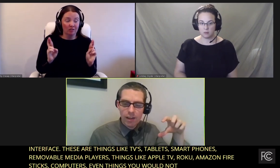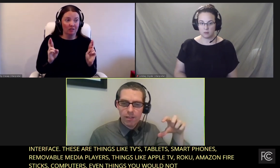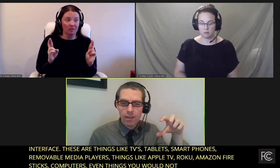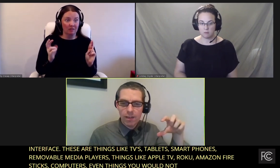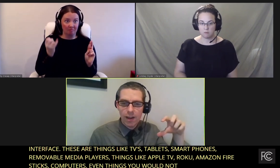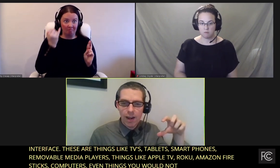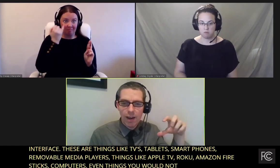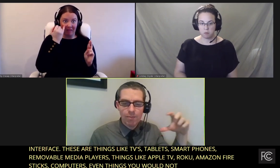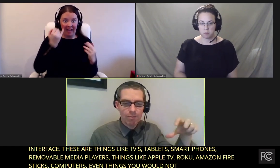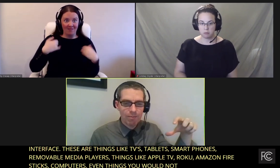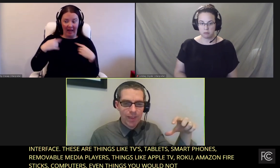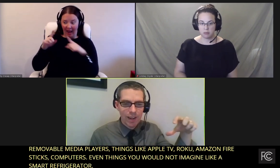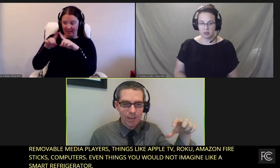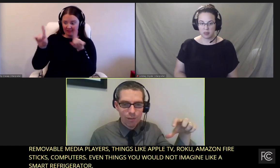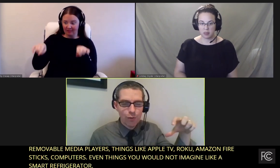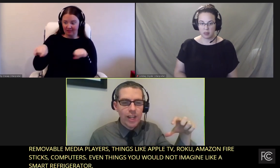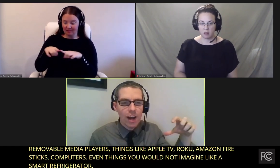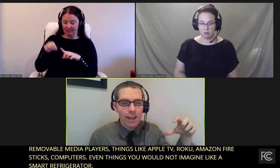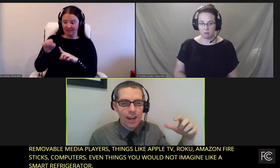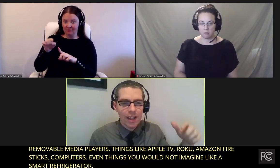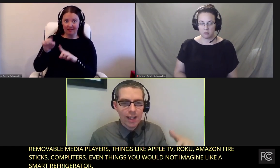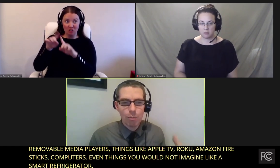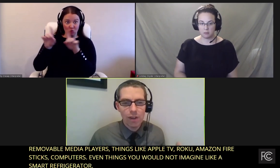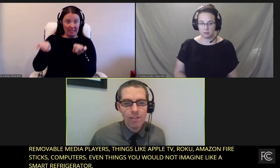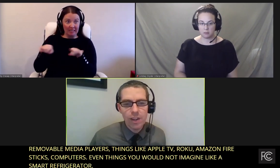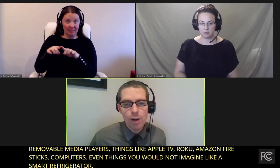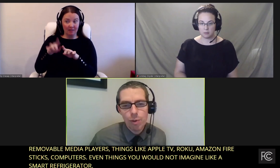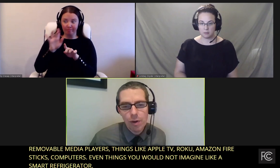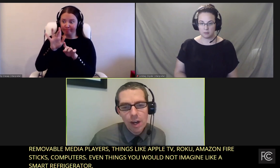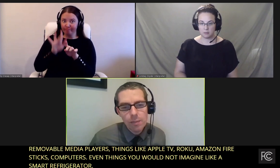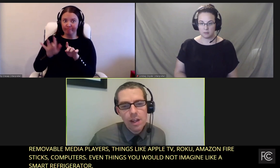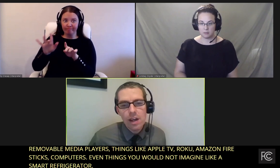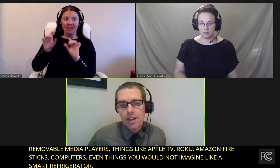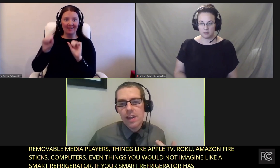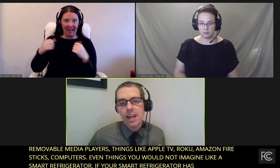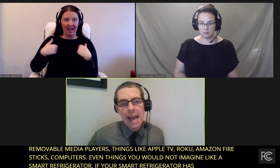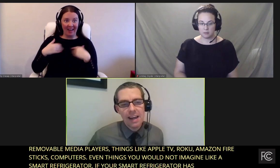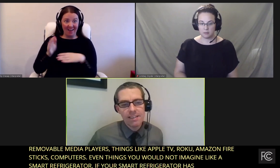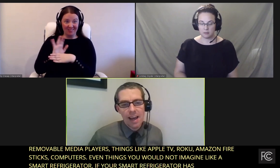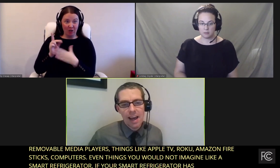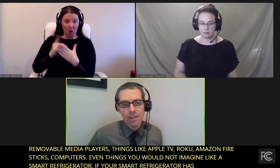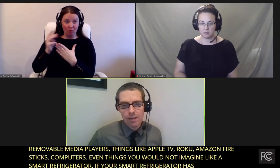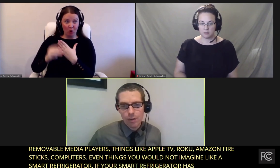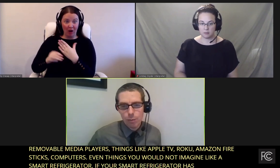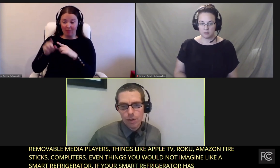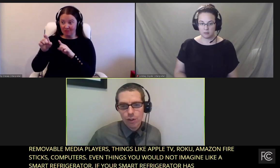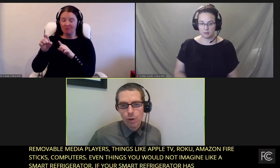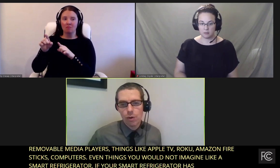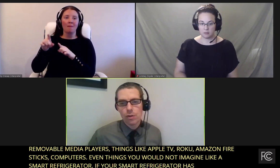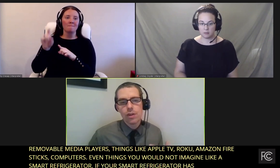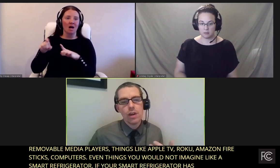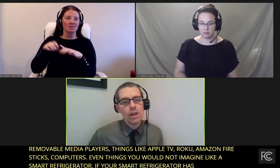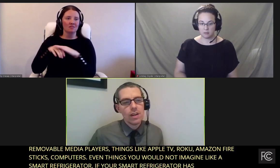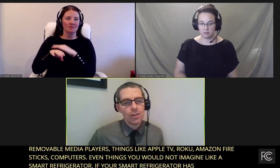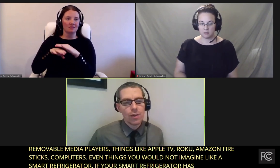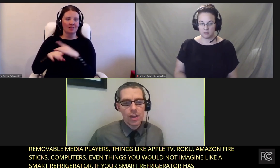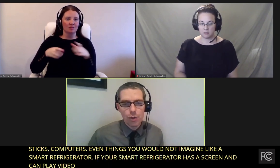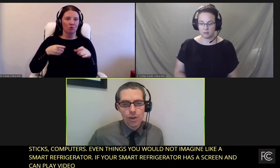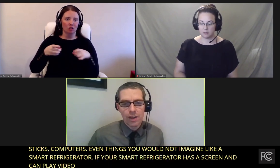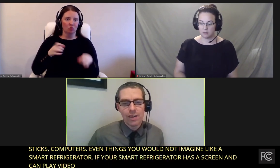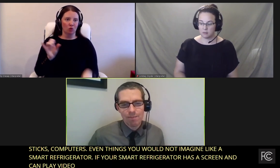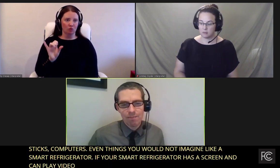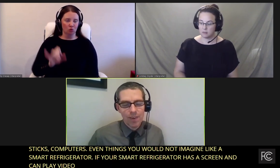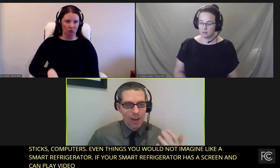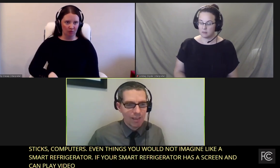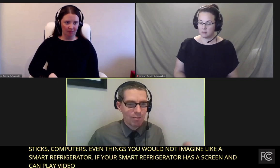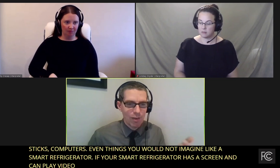has a screen on it and it can play video programming, then it has to have accessible controls so